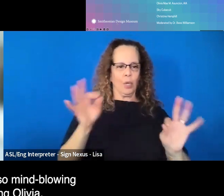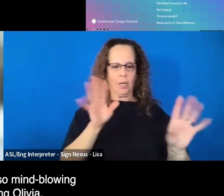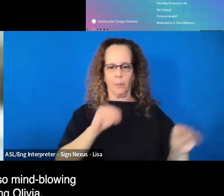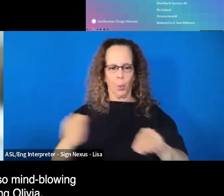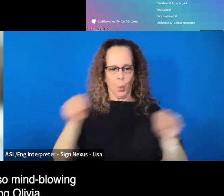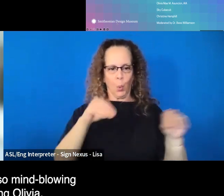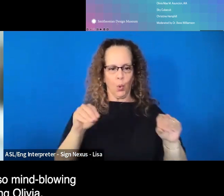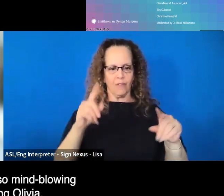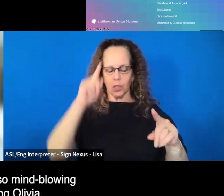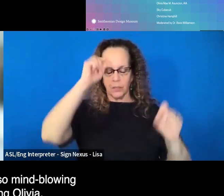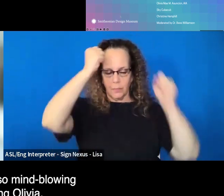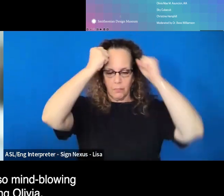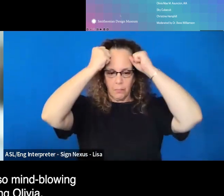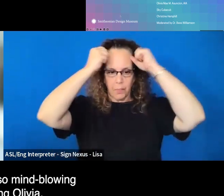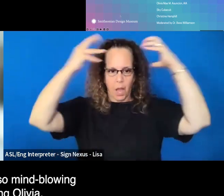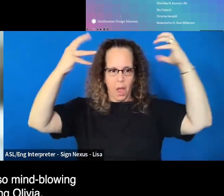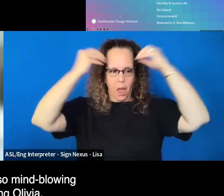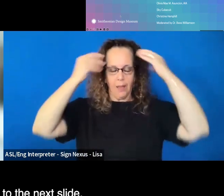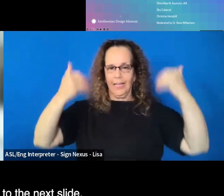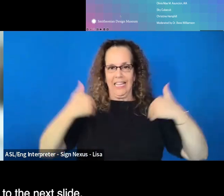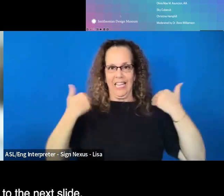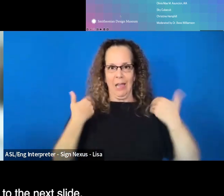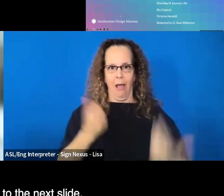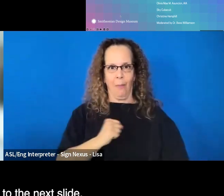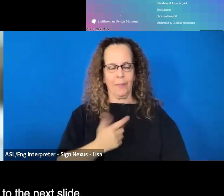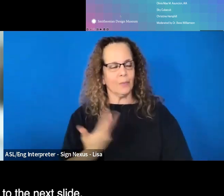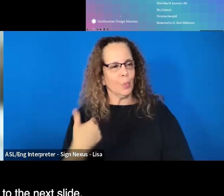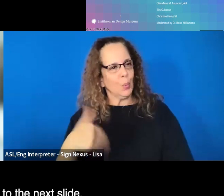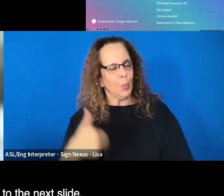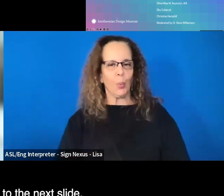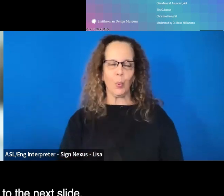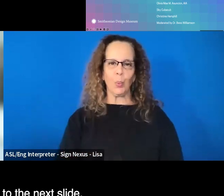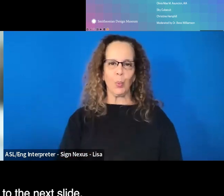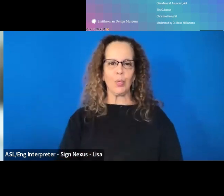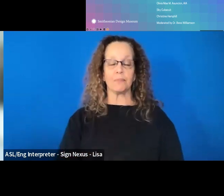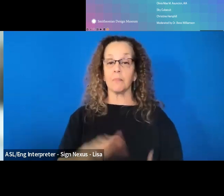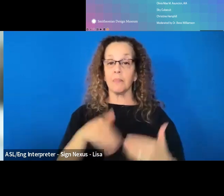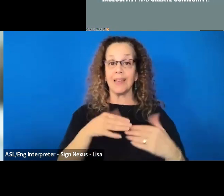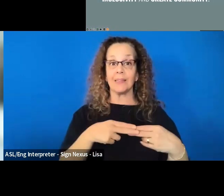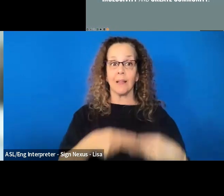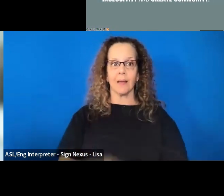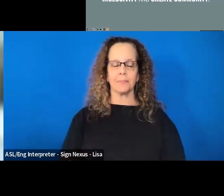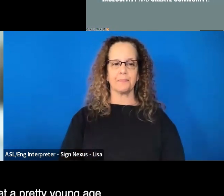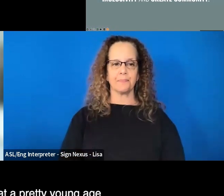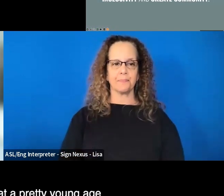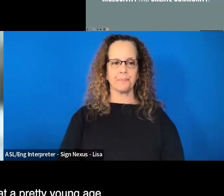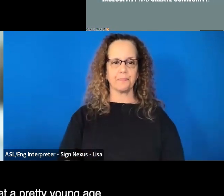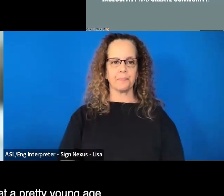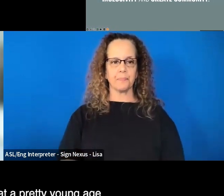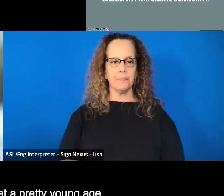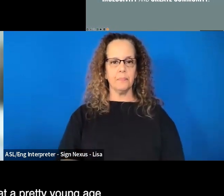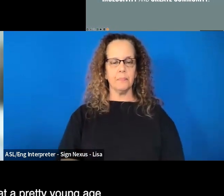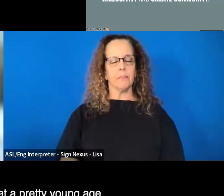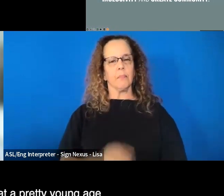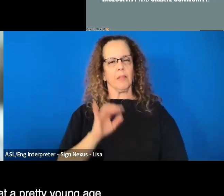mind-blowing for a young Olivia. So we can go to the next slide. It was at that